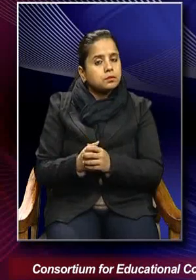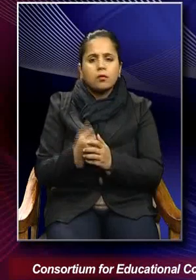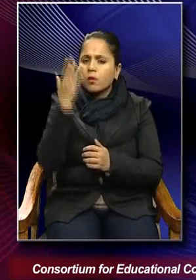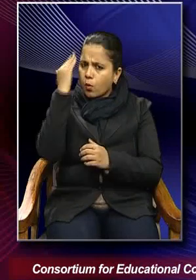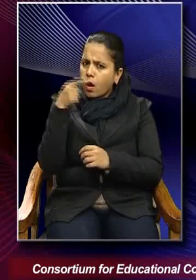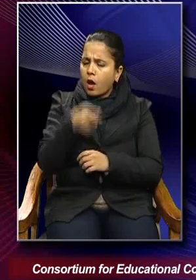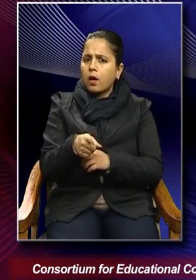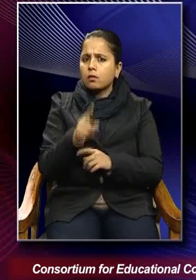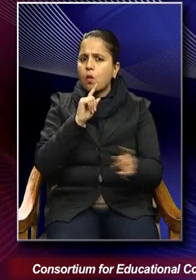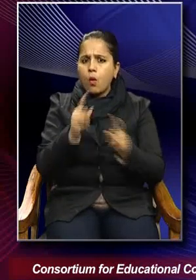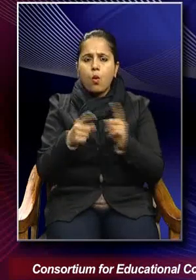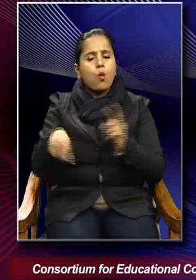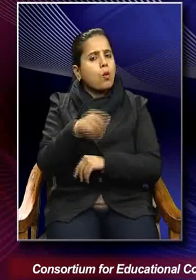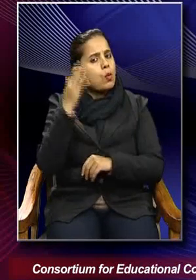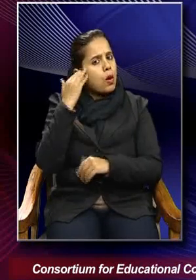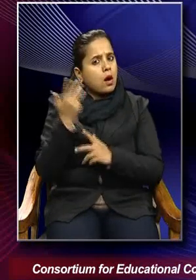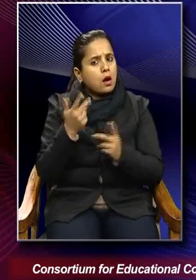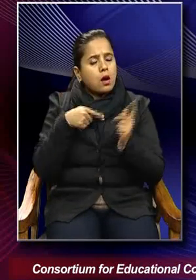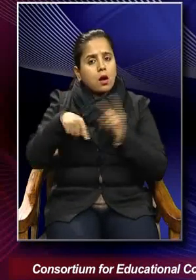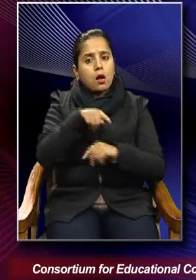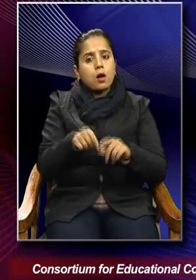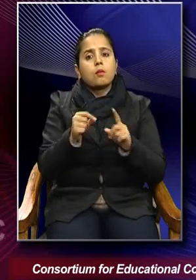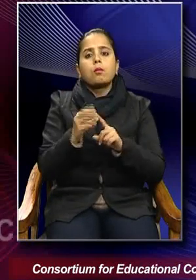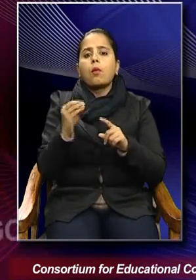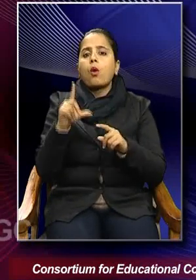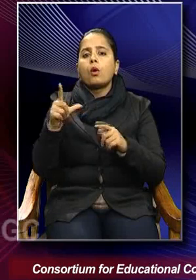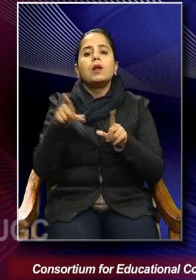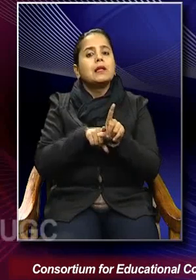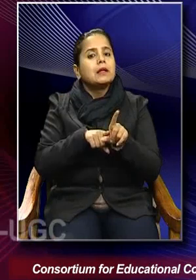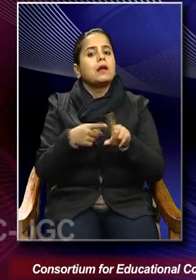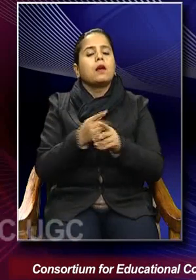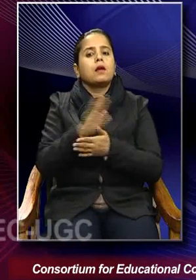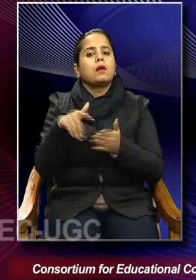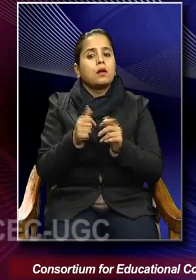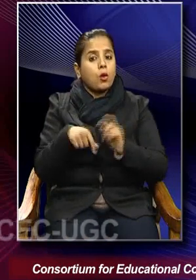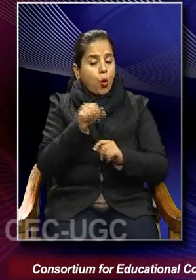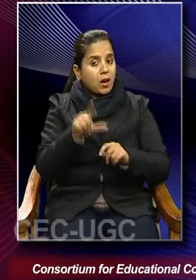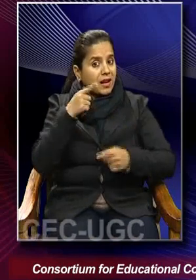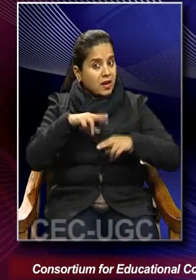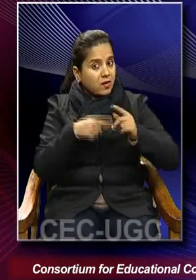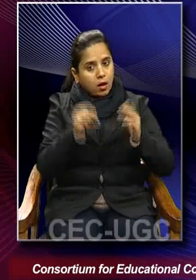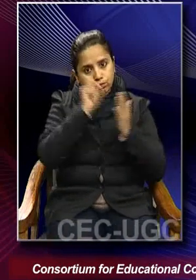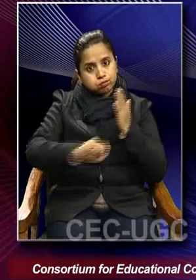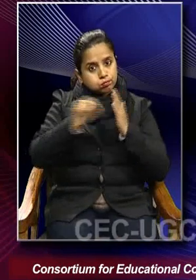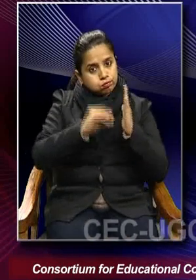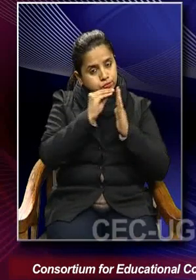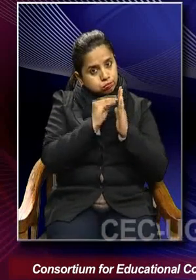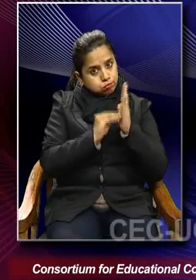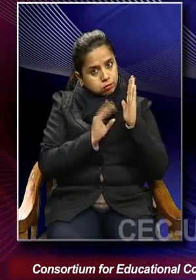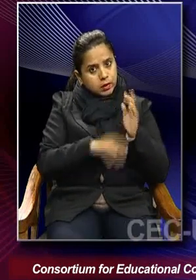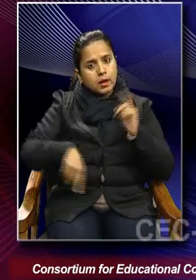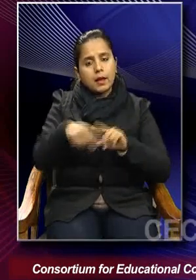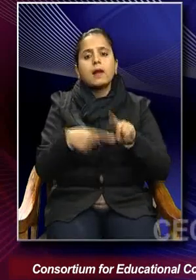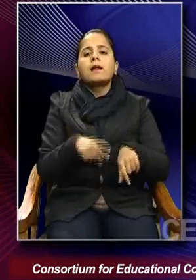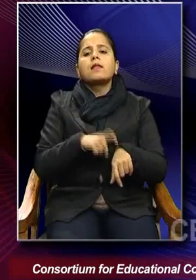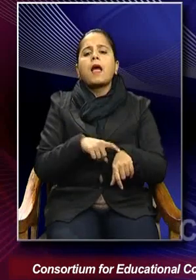this dictatorship? Dictatorship of proletariat is justified in leftist writings as a temporary phase